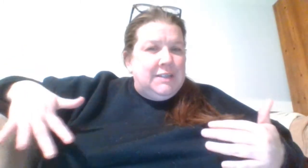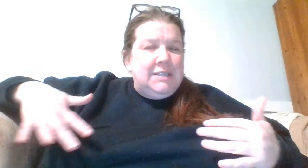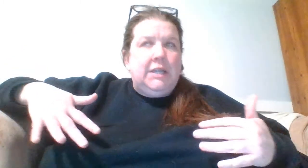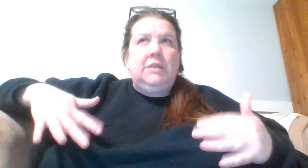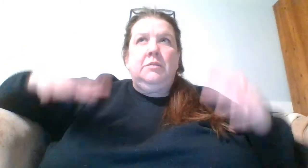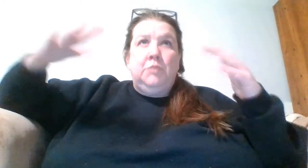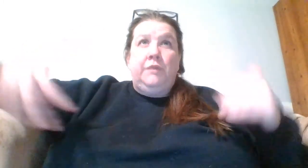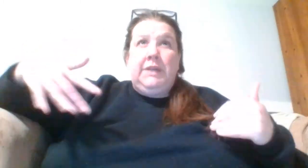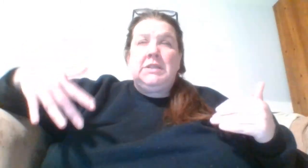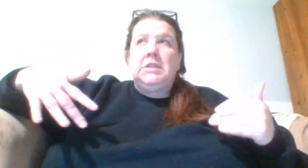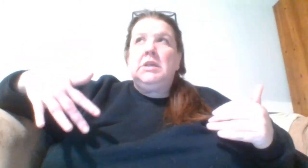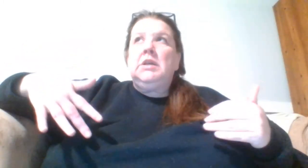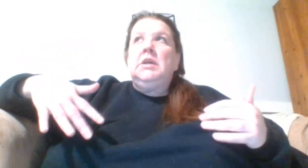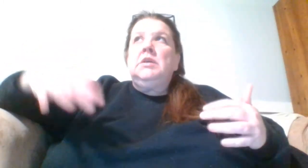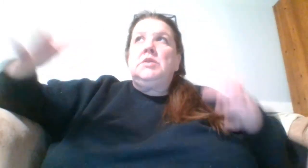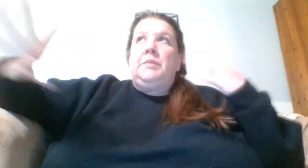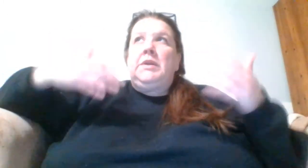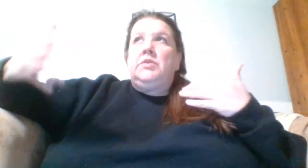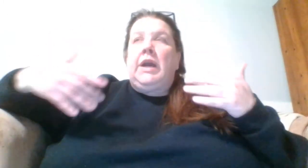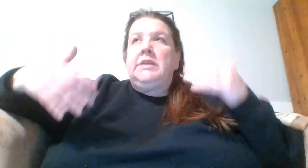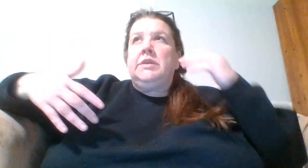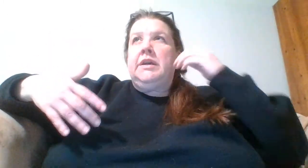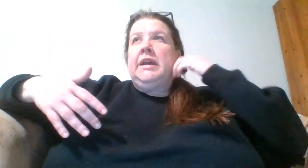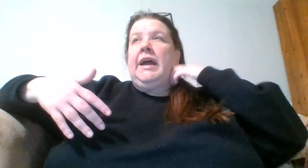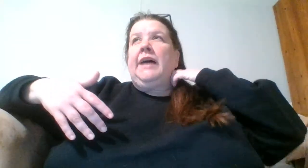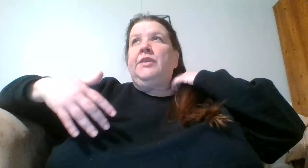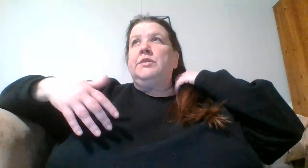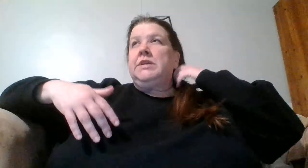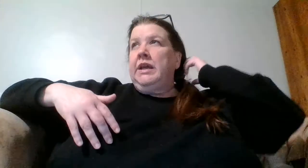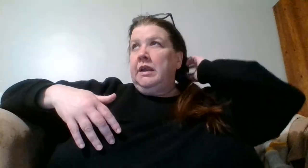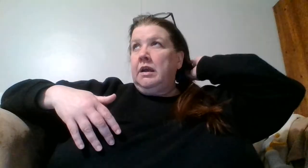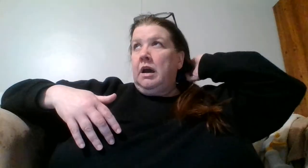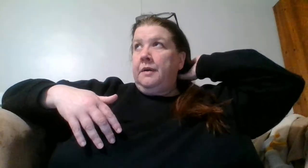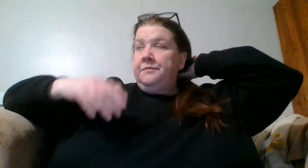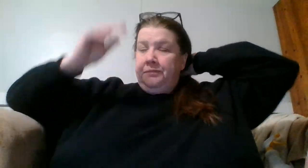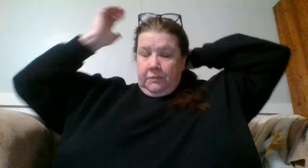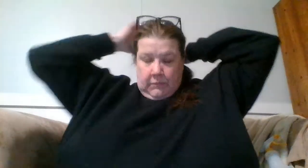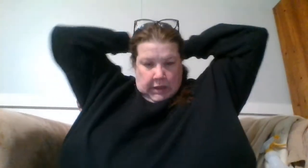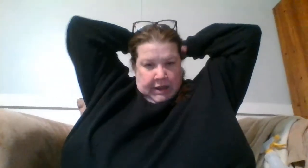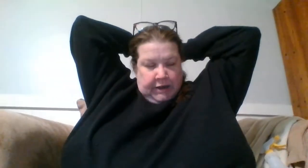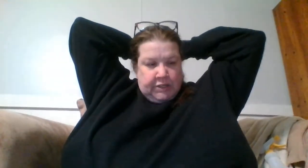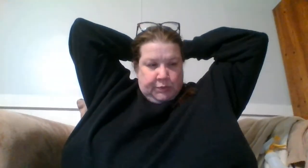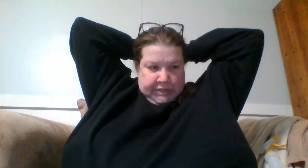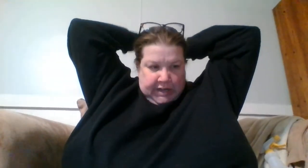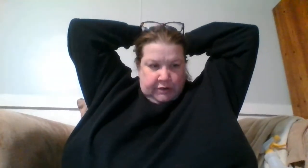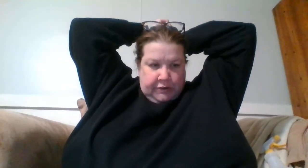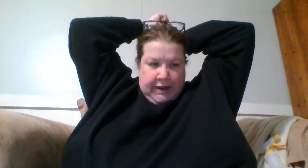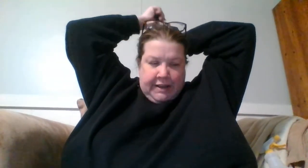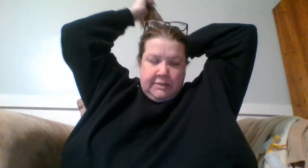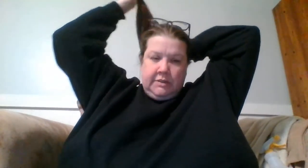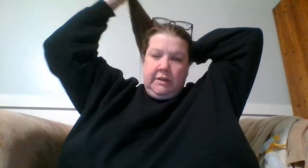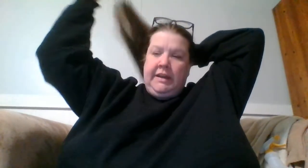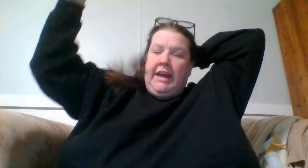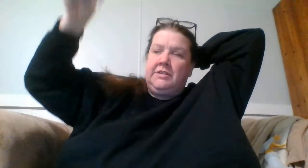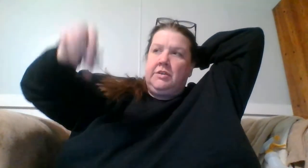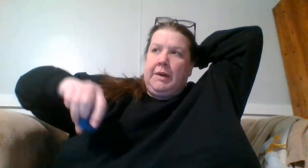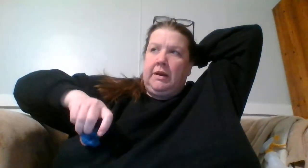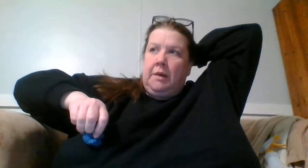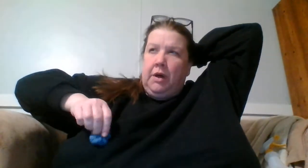Disney movies so I've been trying to add those in and I just reached out to her and asked her about a couple